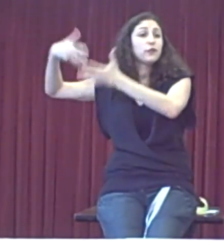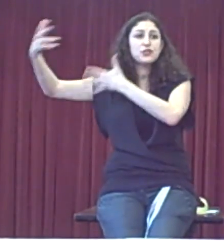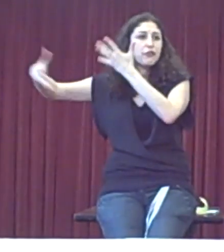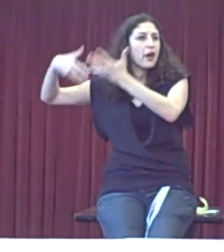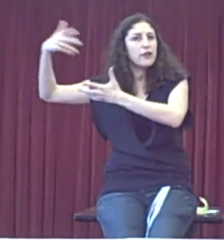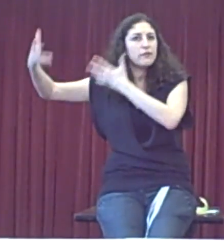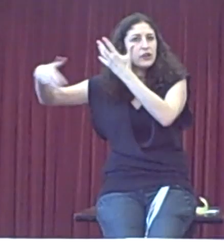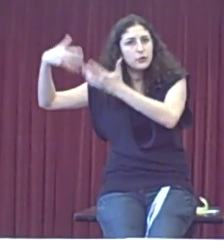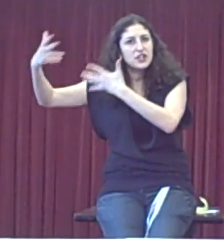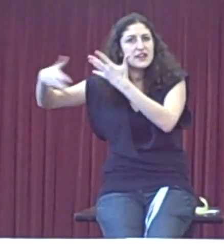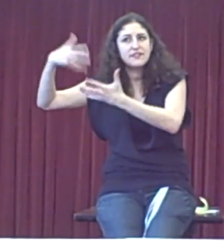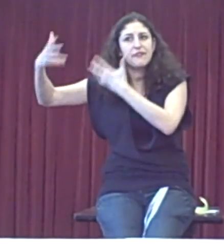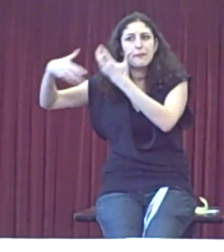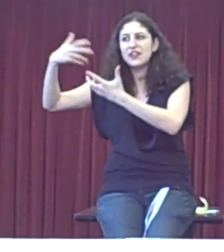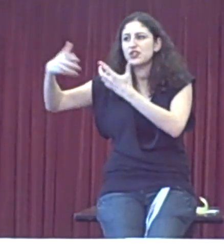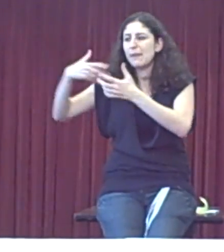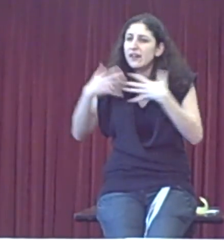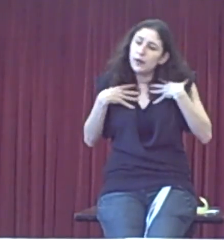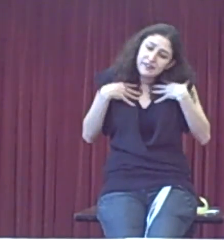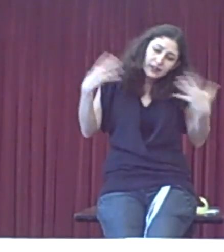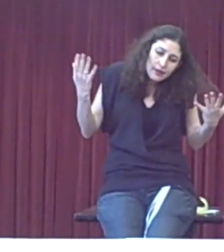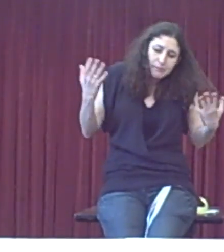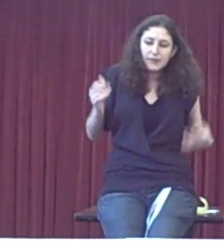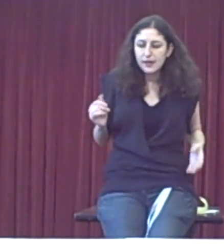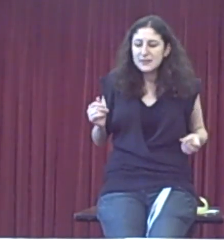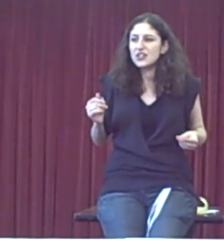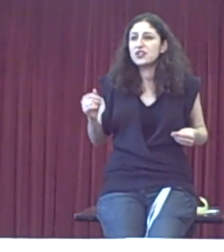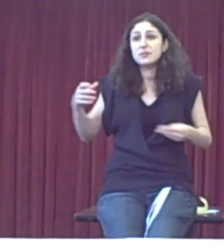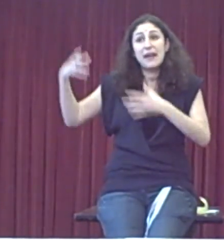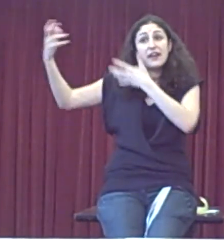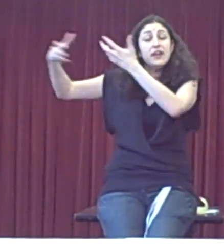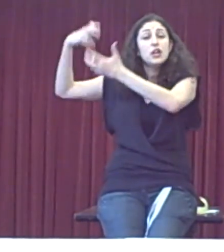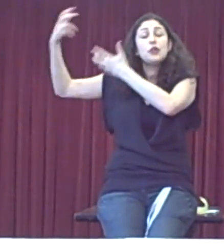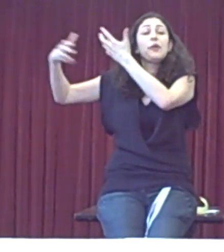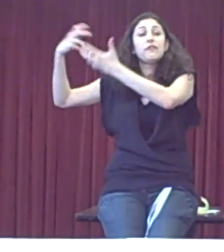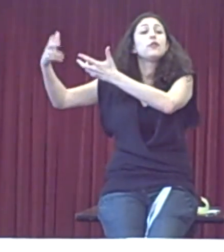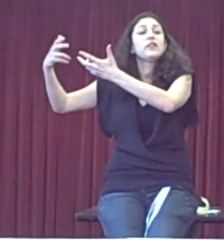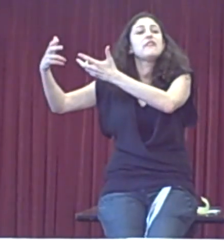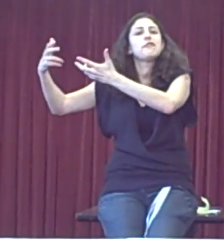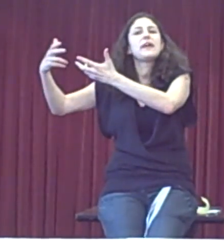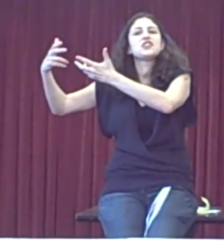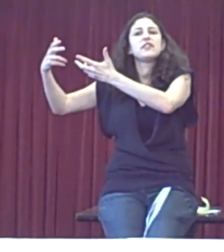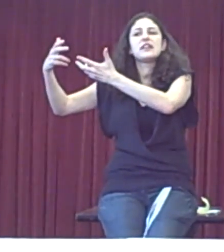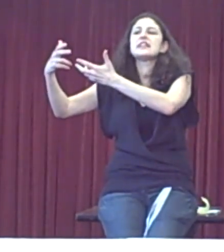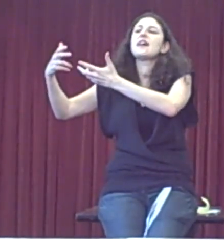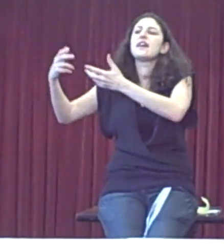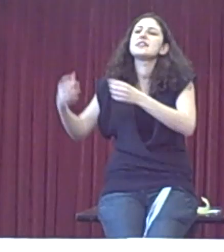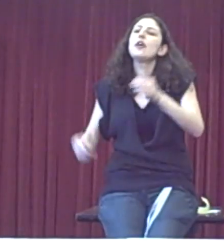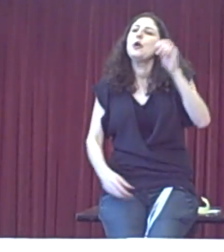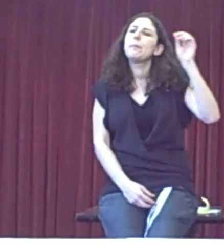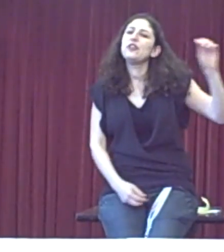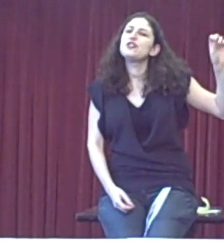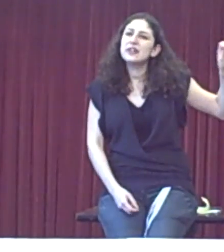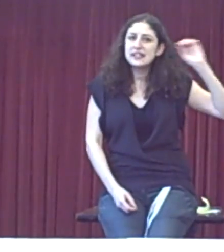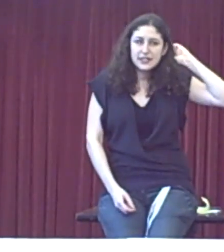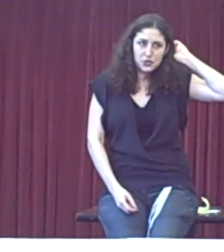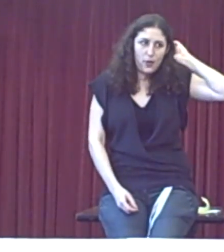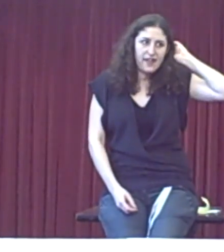forward your own, you know, alternative information about, you know, I said, oh, addiction doesn't matter. You're putting forward the information that it does. But you're doing it in such a way